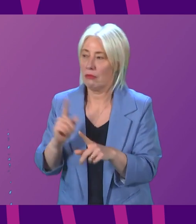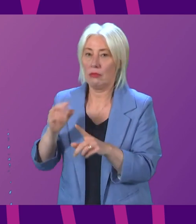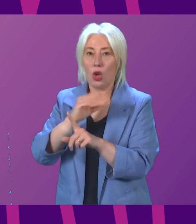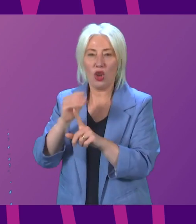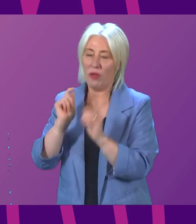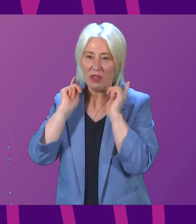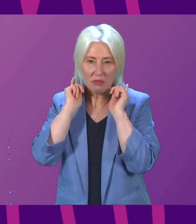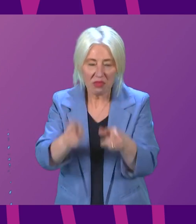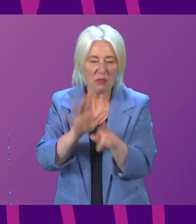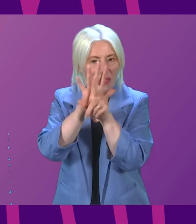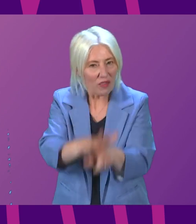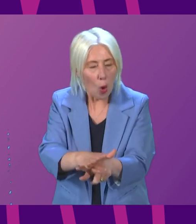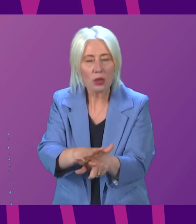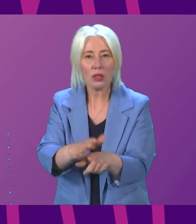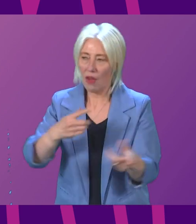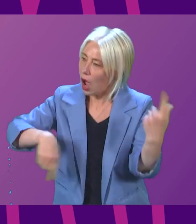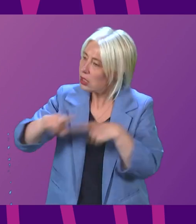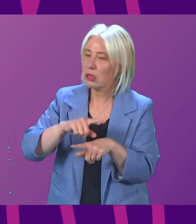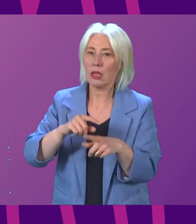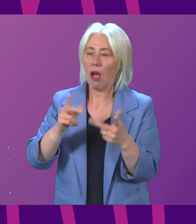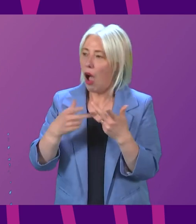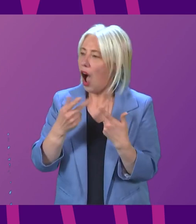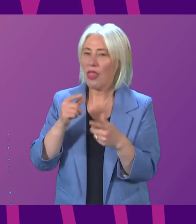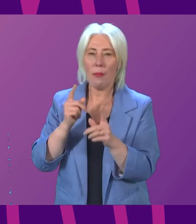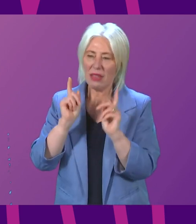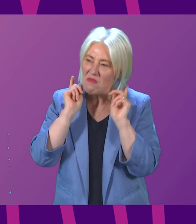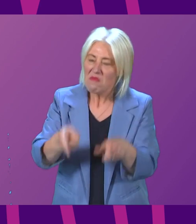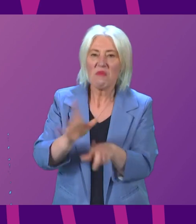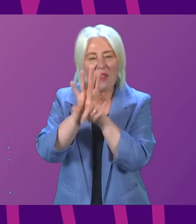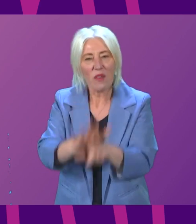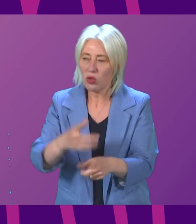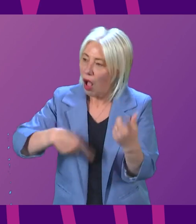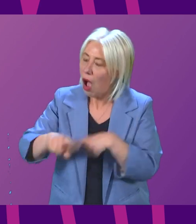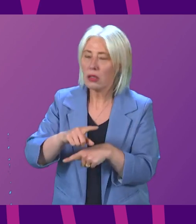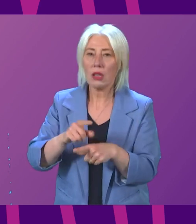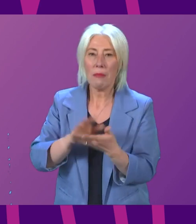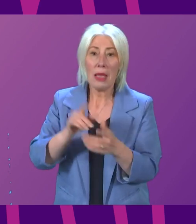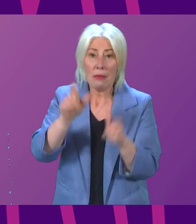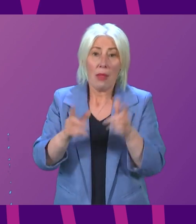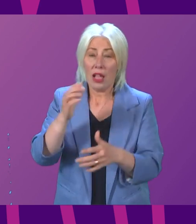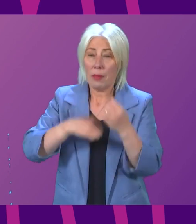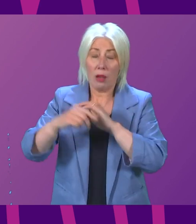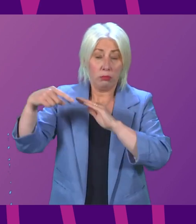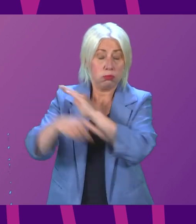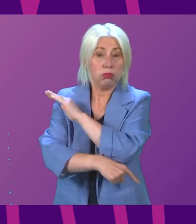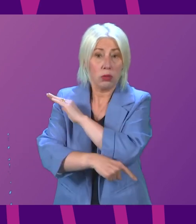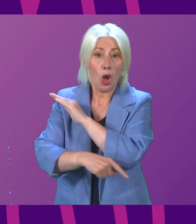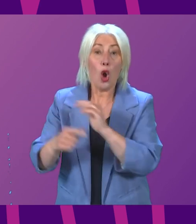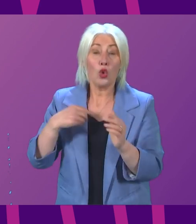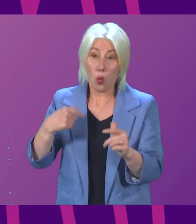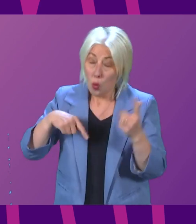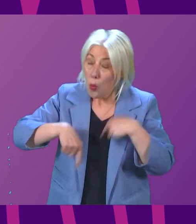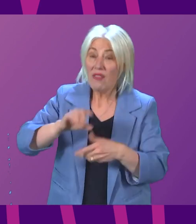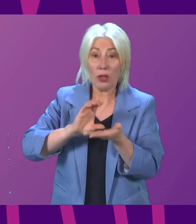the Tories. That is to mitigate the poverty that Tory policies are plunging so many people into. To mitigate the